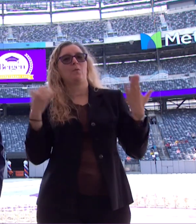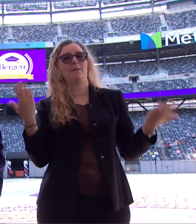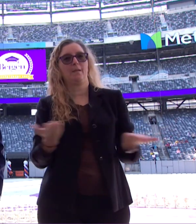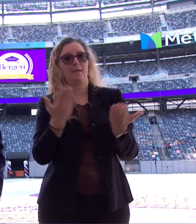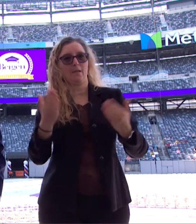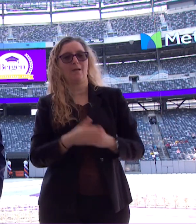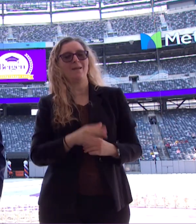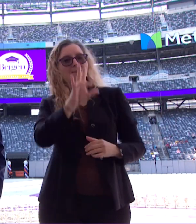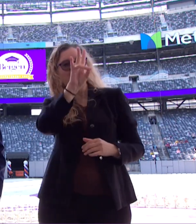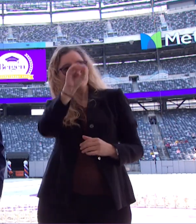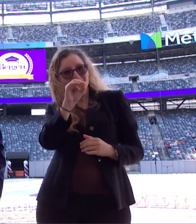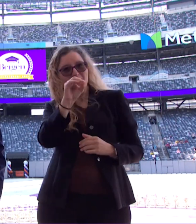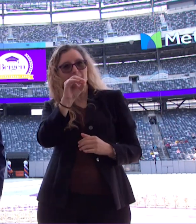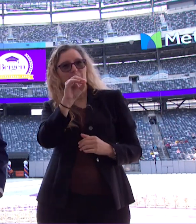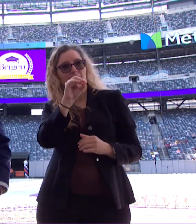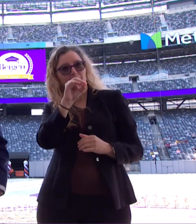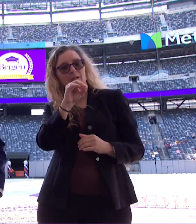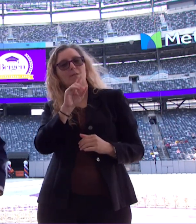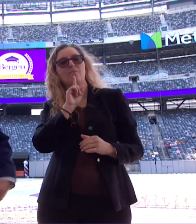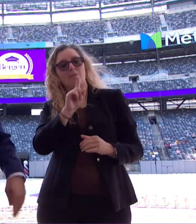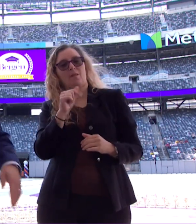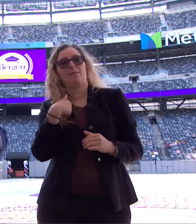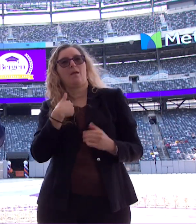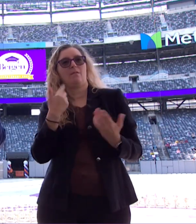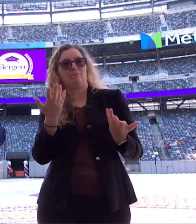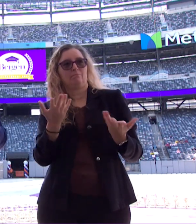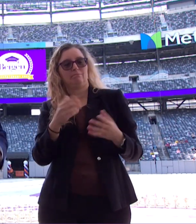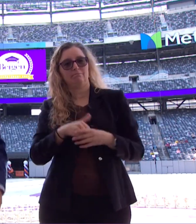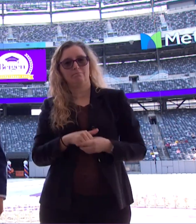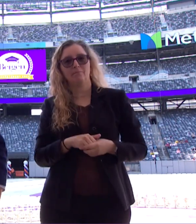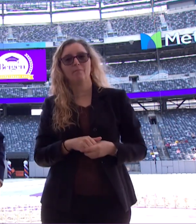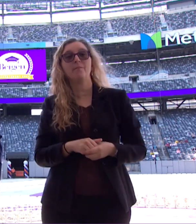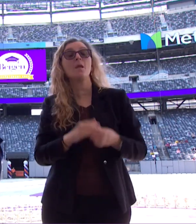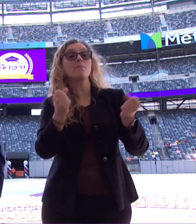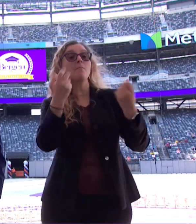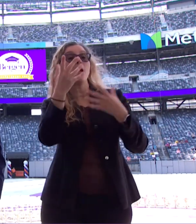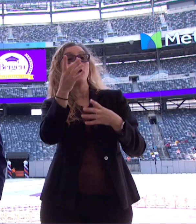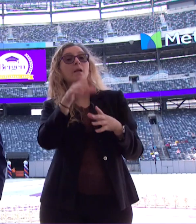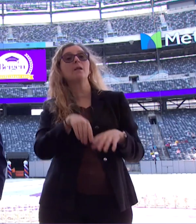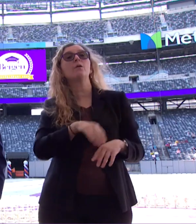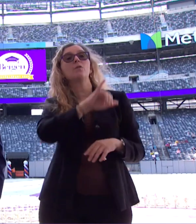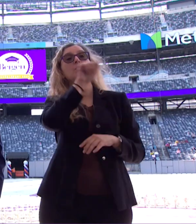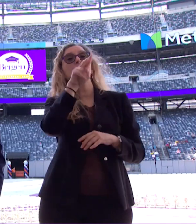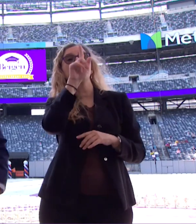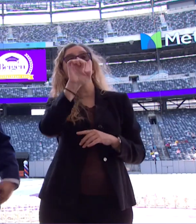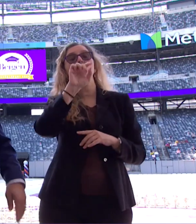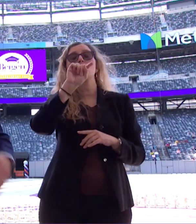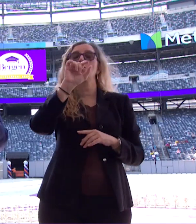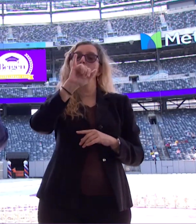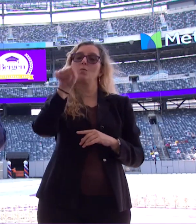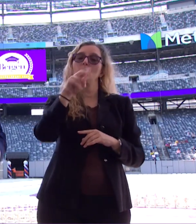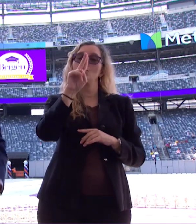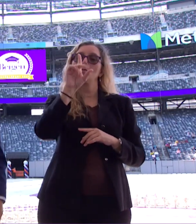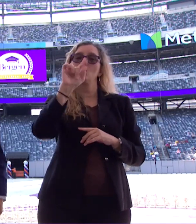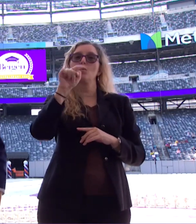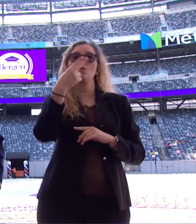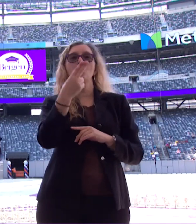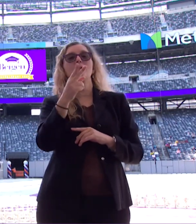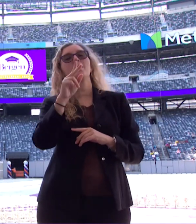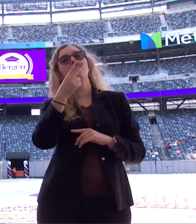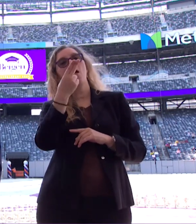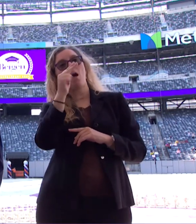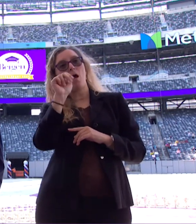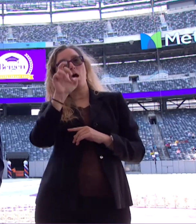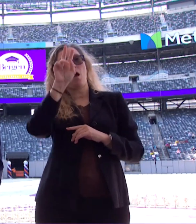70 of them that are of that distinction. A lot of those students are part of the Judith K. Wynn School of Honors. They are here as well.